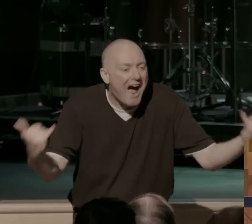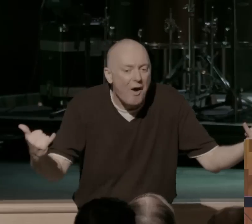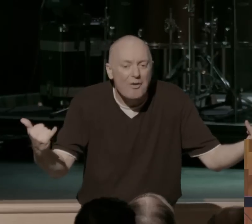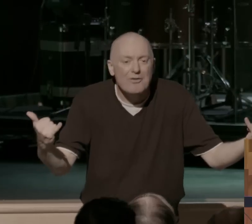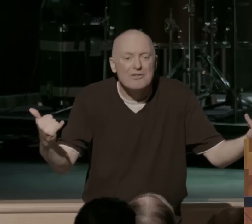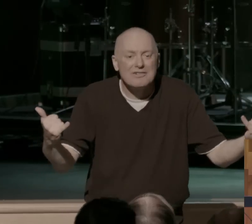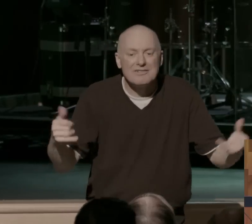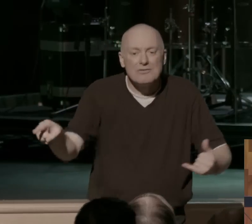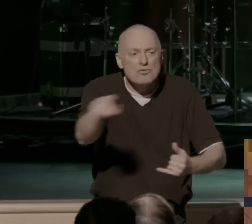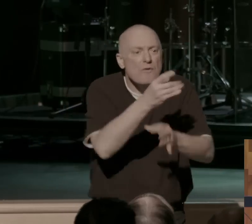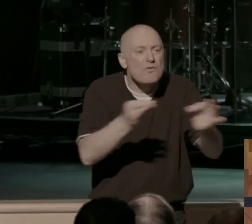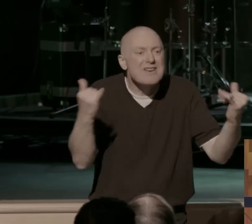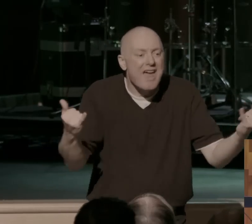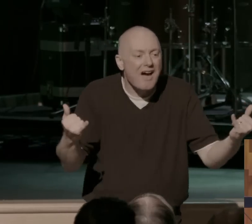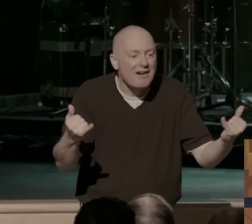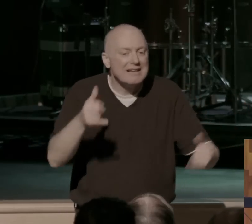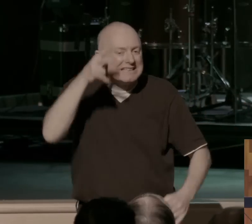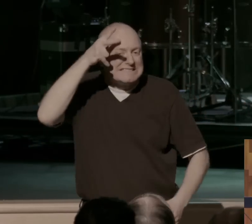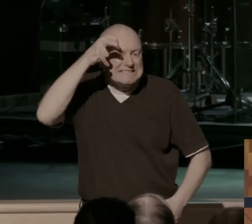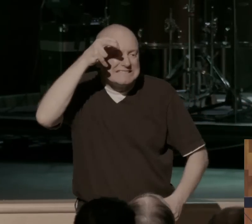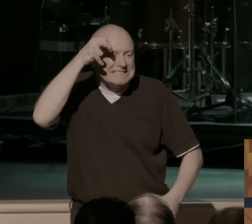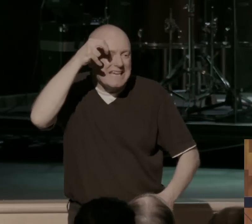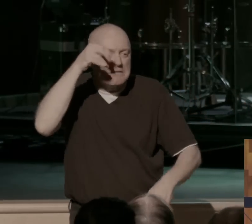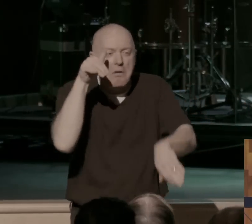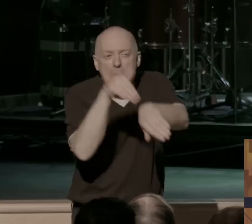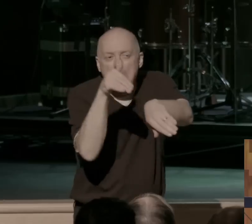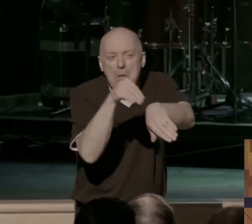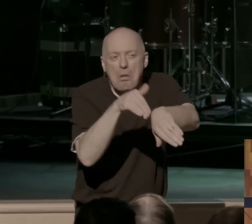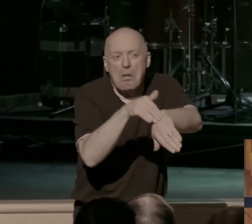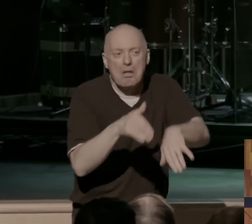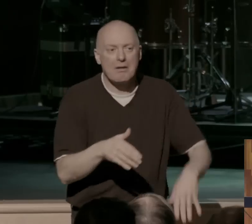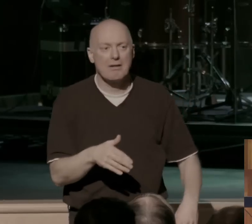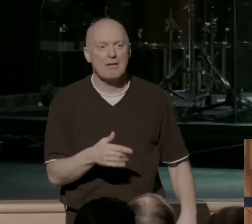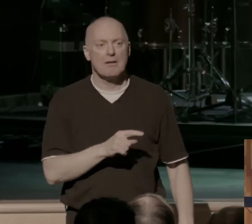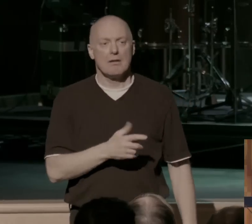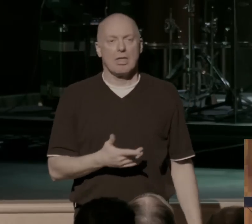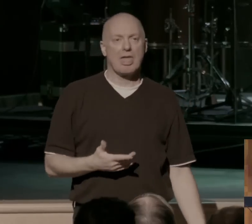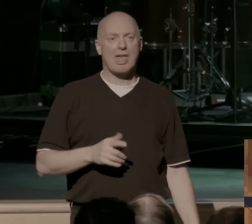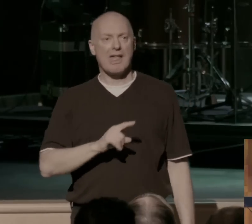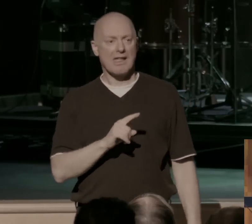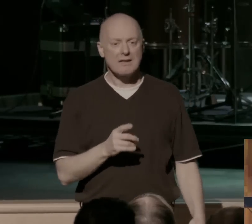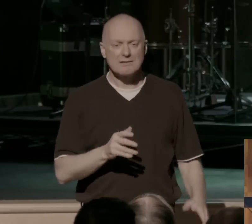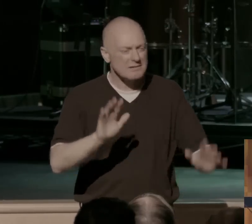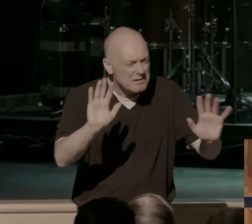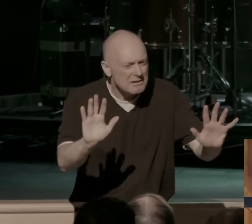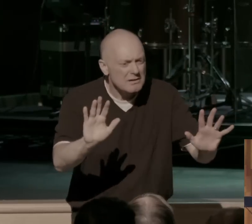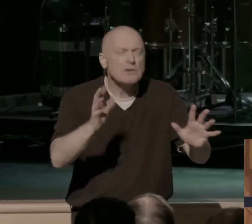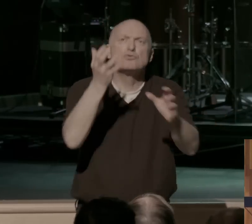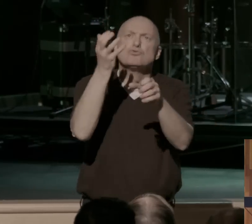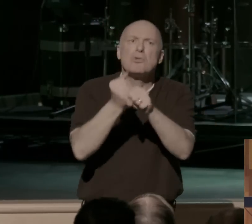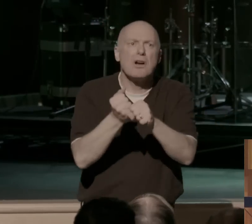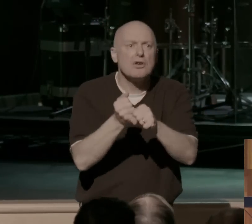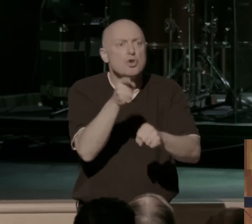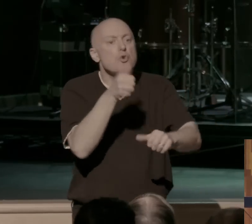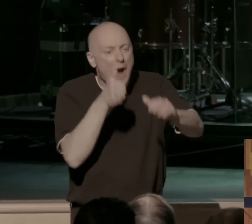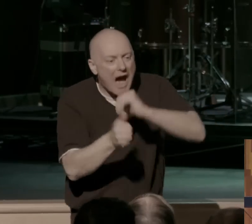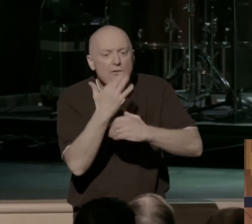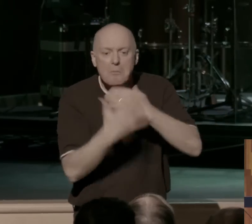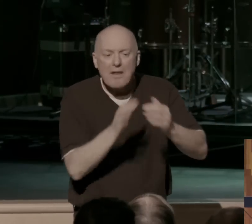Whenever Satan comes and he comes and he brings condemnation that you can trust with confidence in the fact that you're under the blood of Christ, you're free from condemnation.